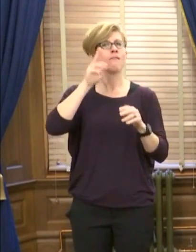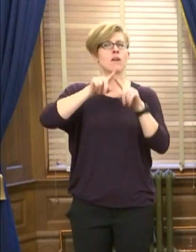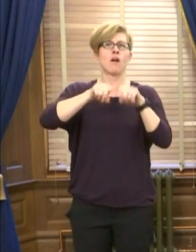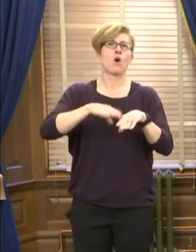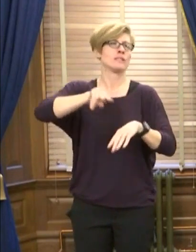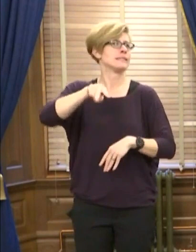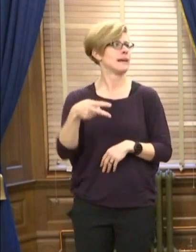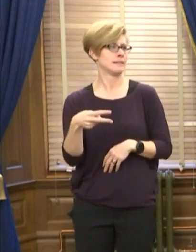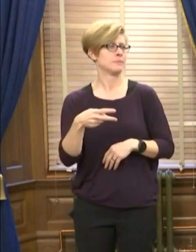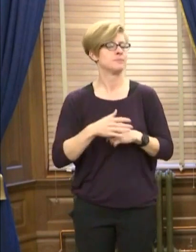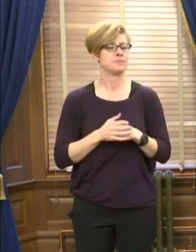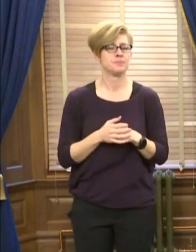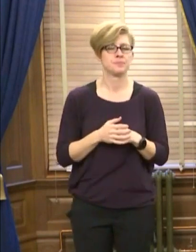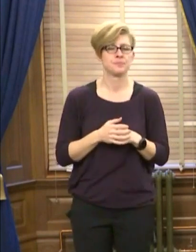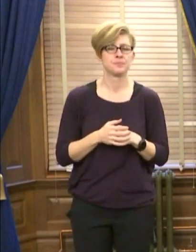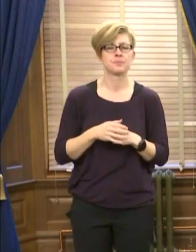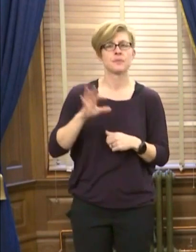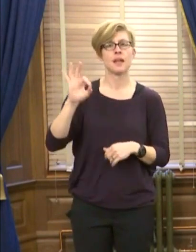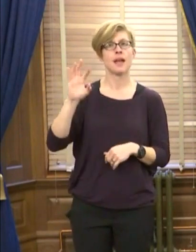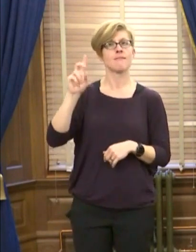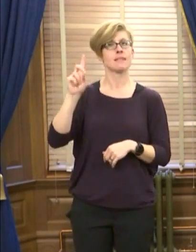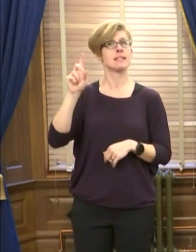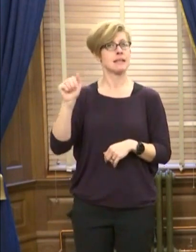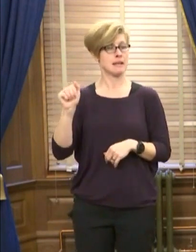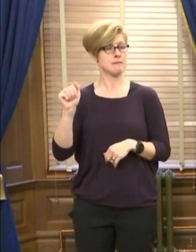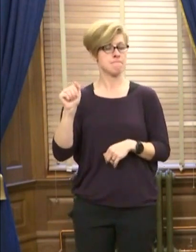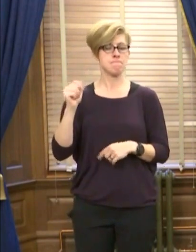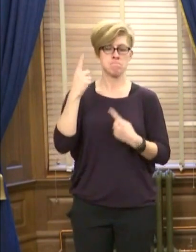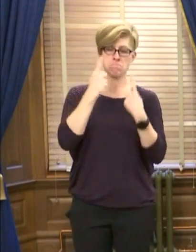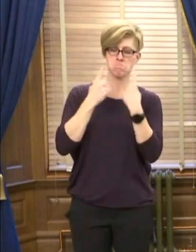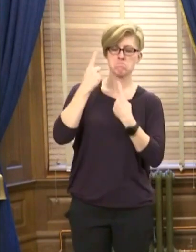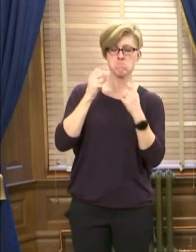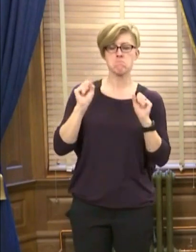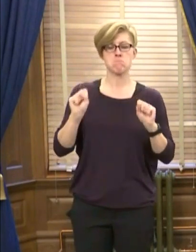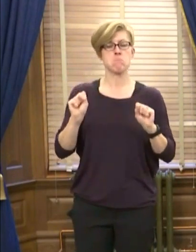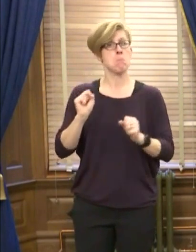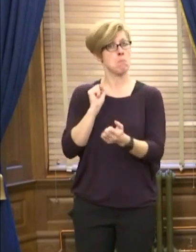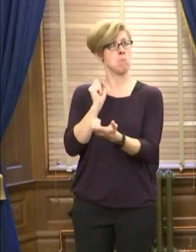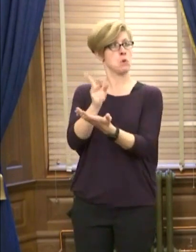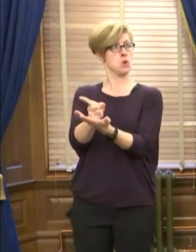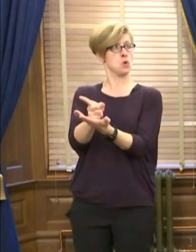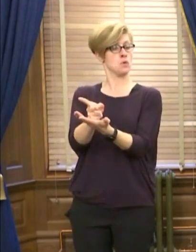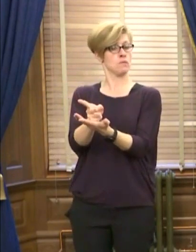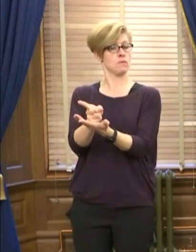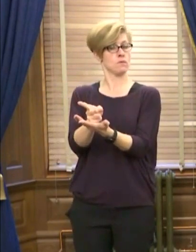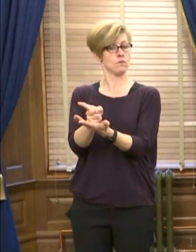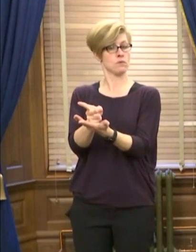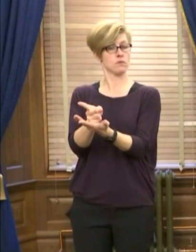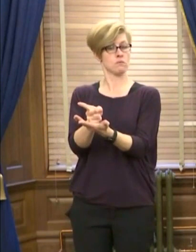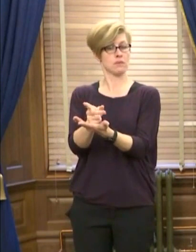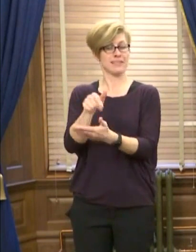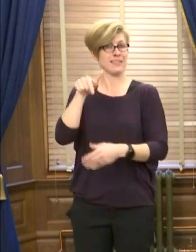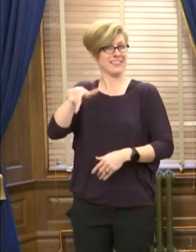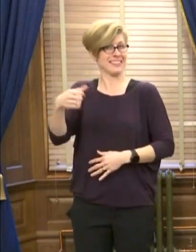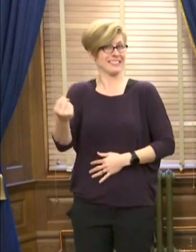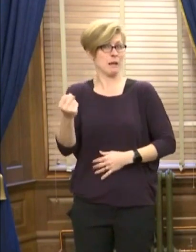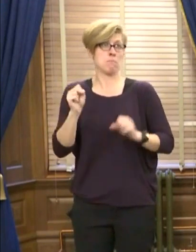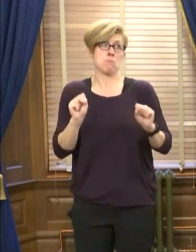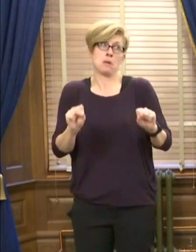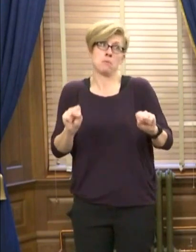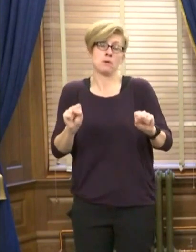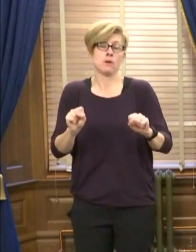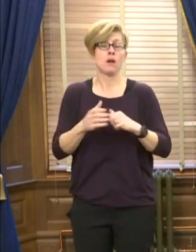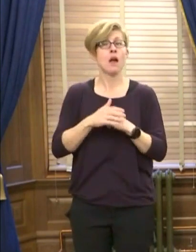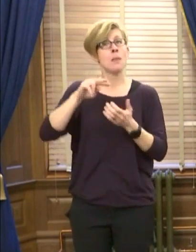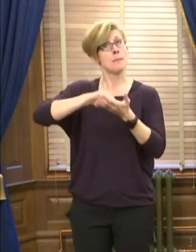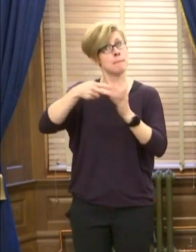Federal Drug Administration could authorize this vaccine as early as Saturday, and